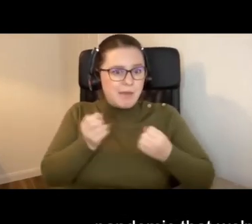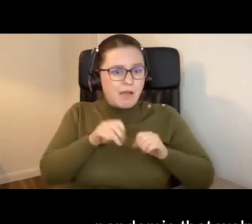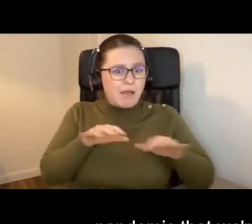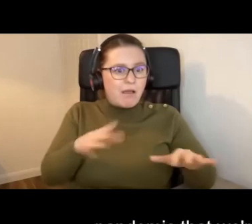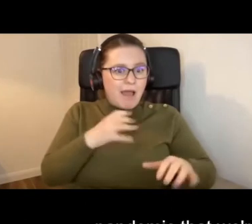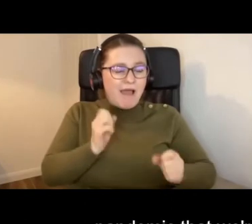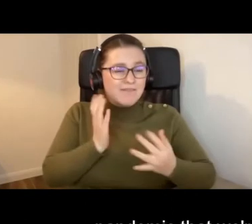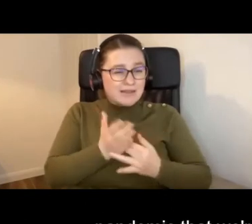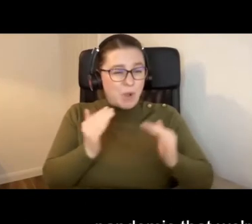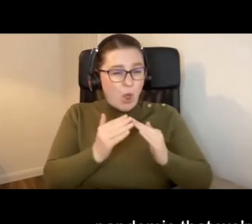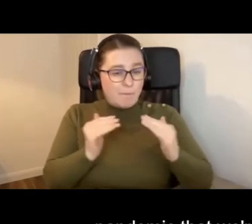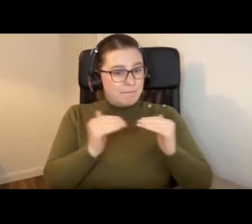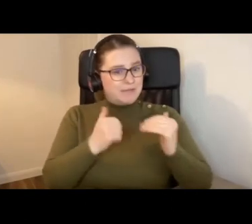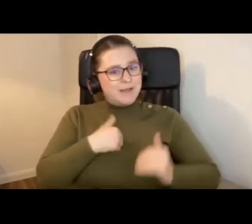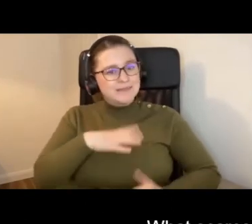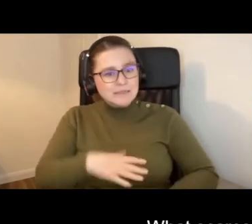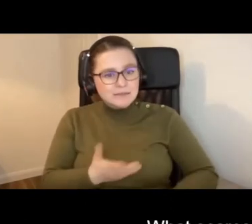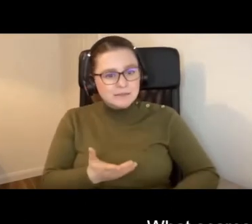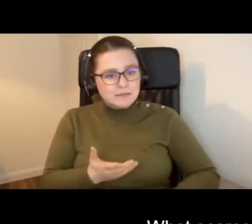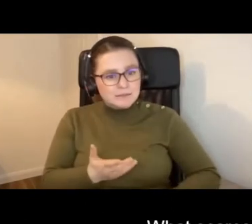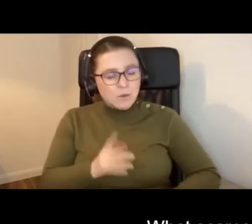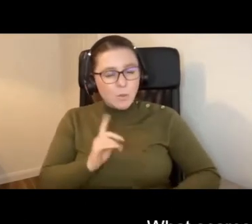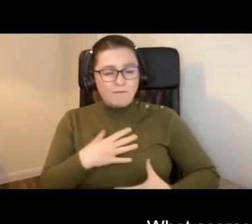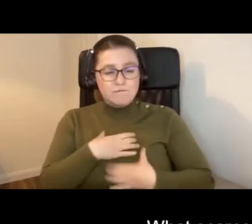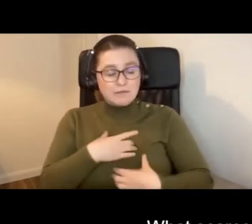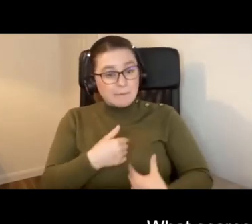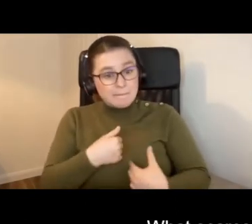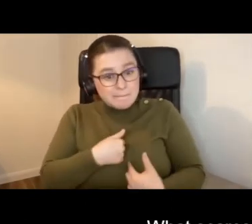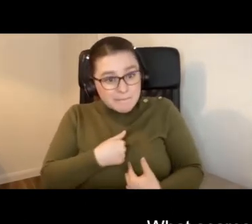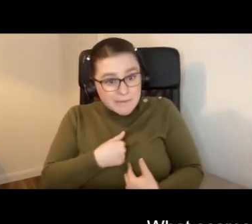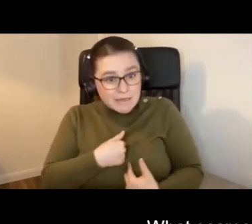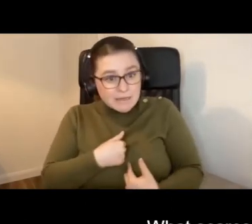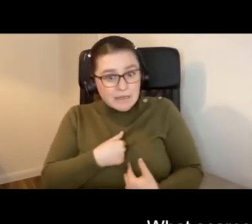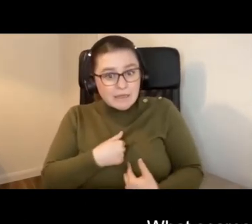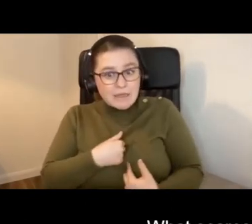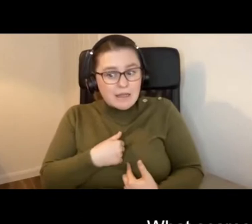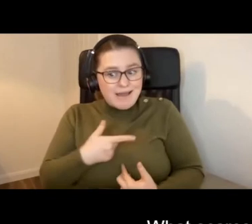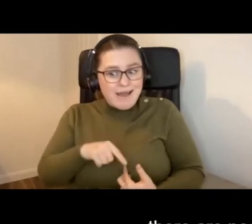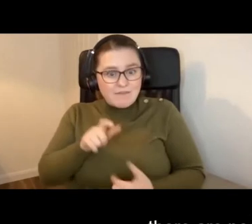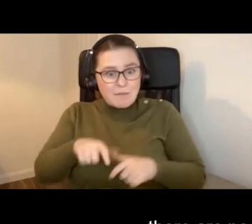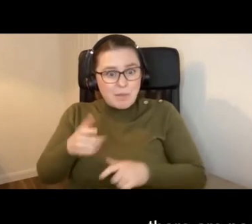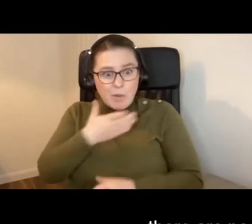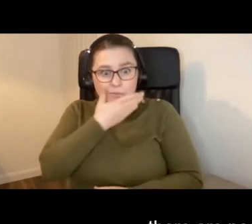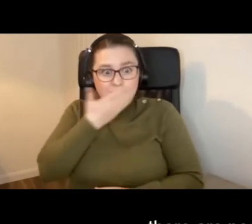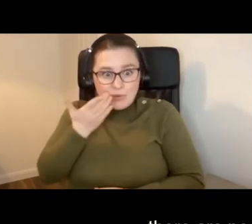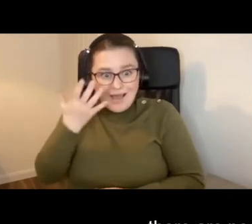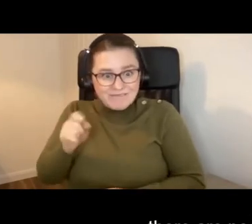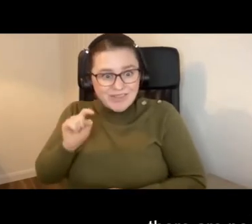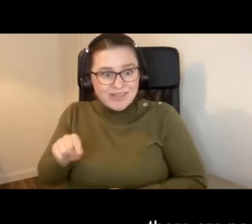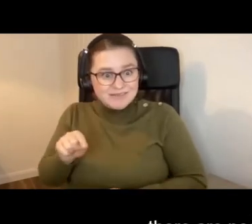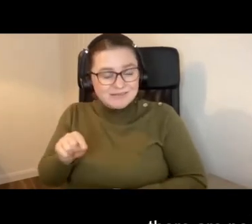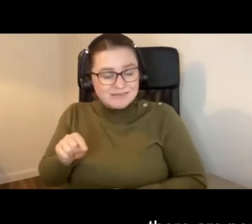an accessible home that suits my needs. What scares me about not having an accessible home is there are people right now